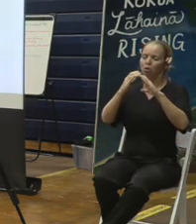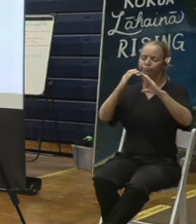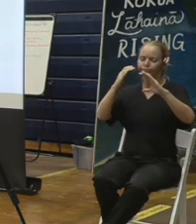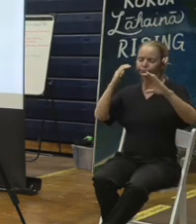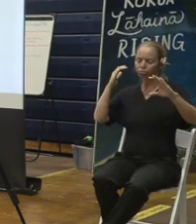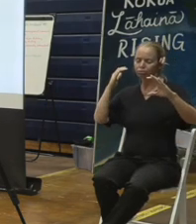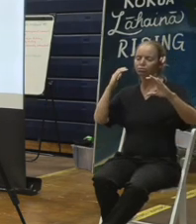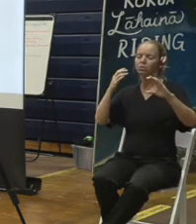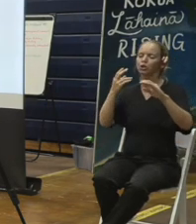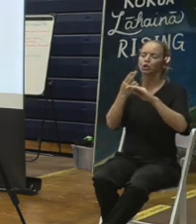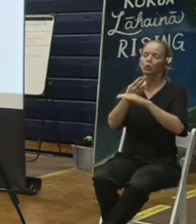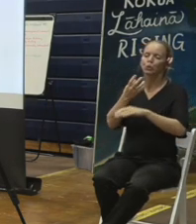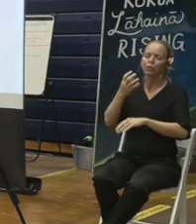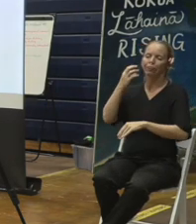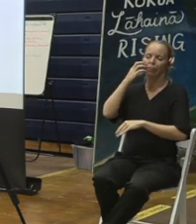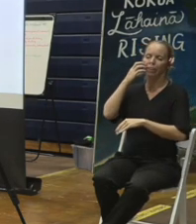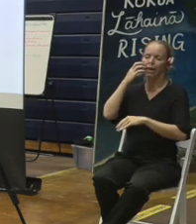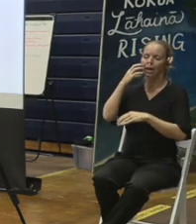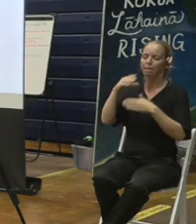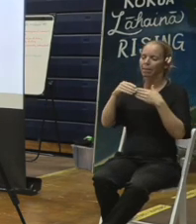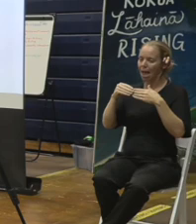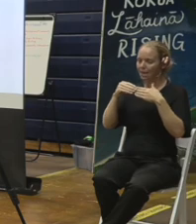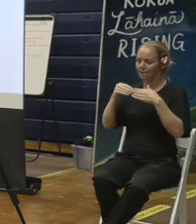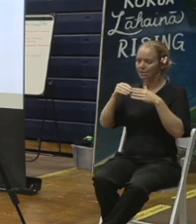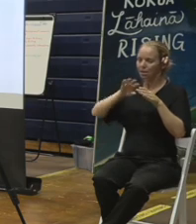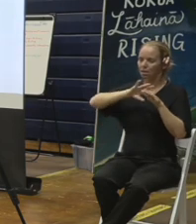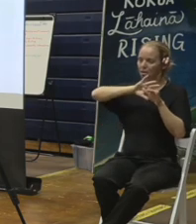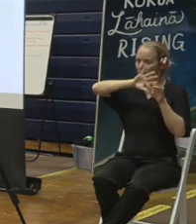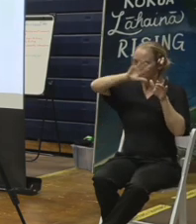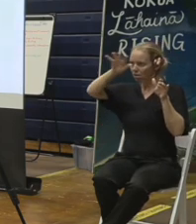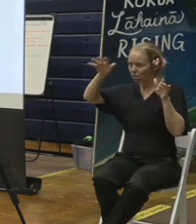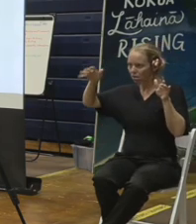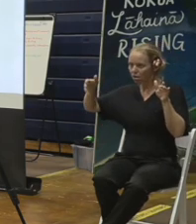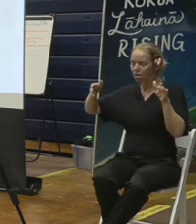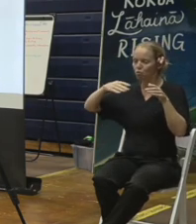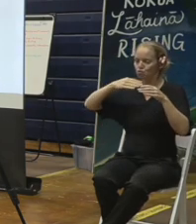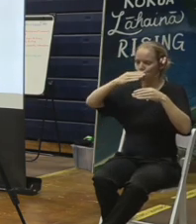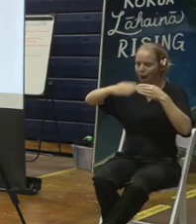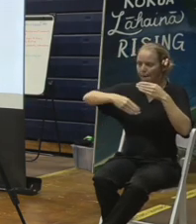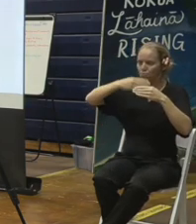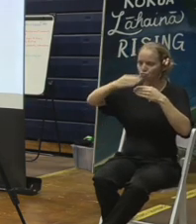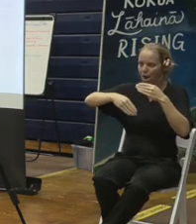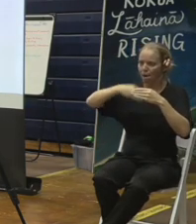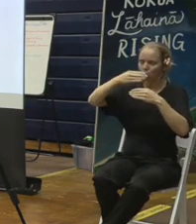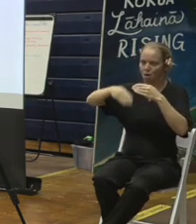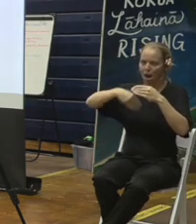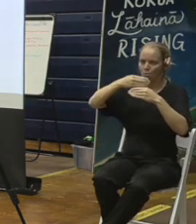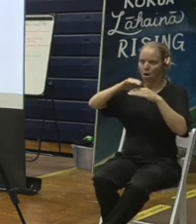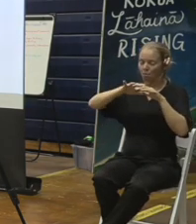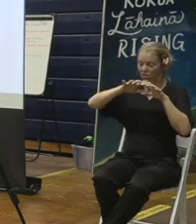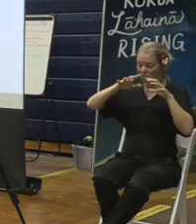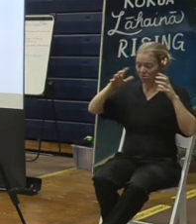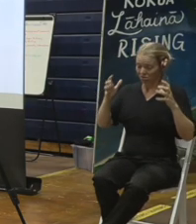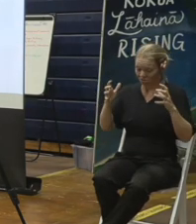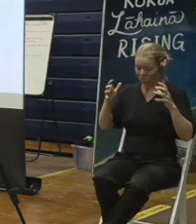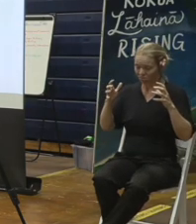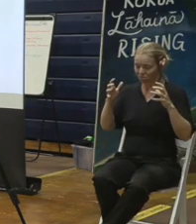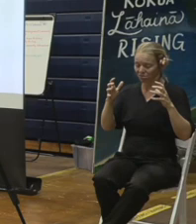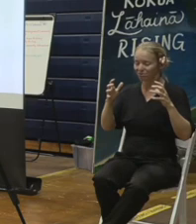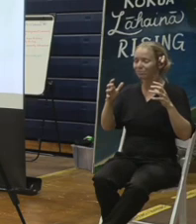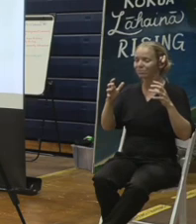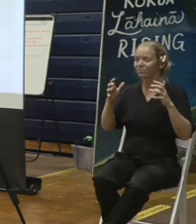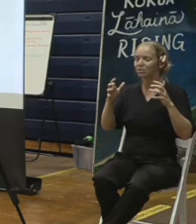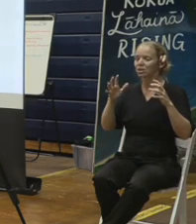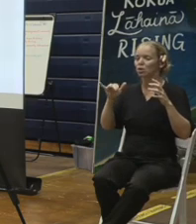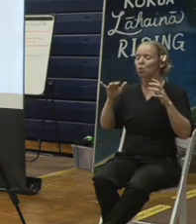that plastic in the back of the container, and it is wrapped to the point where it is encapsulated. cannot, you know, the material will be